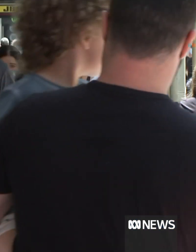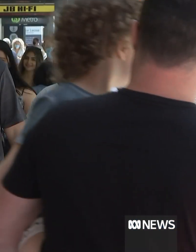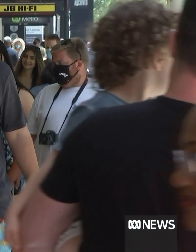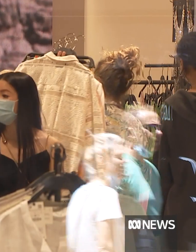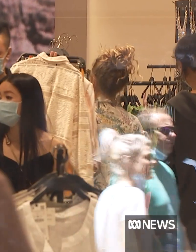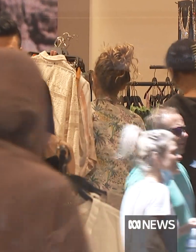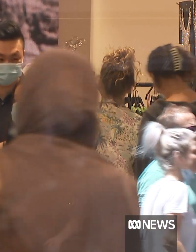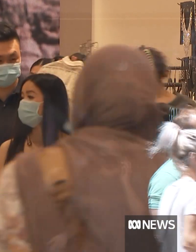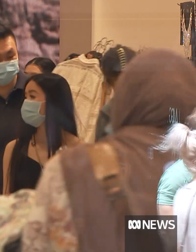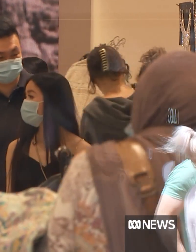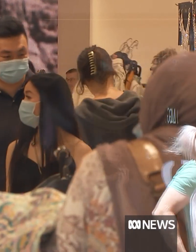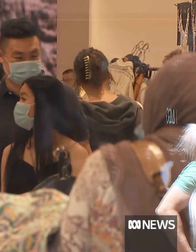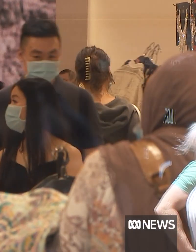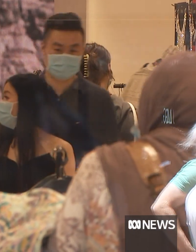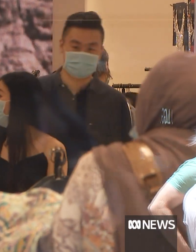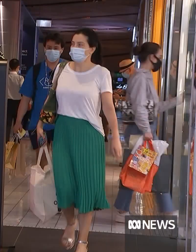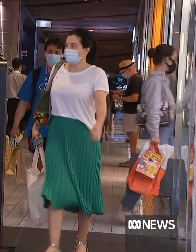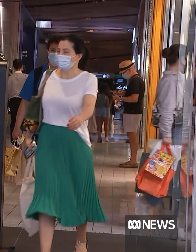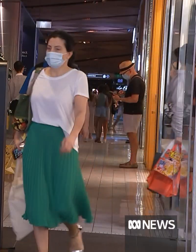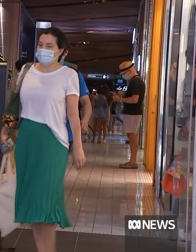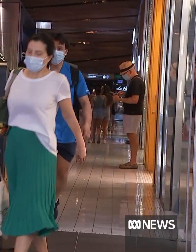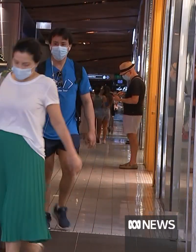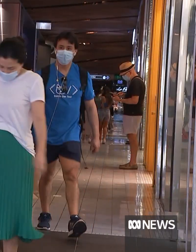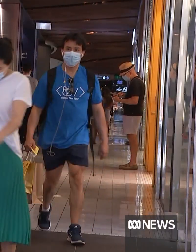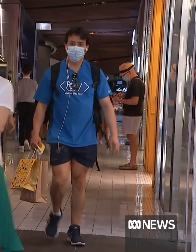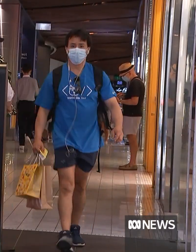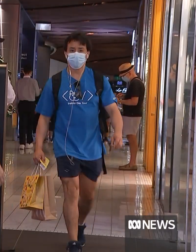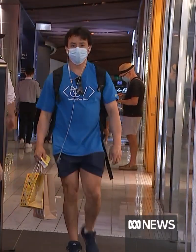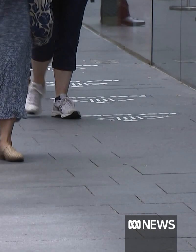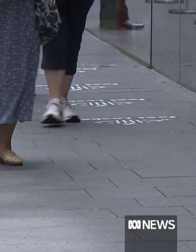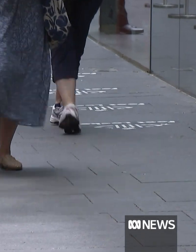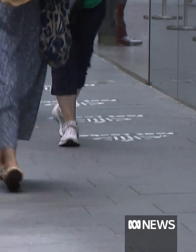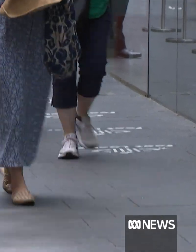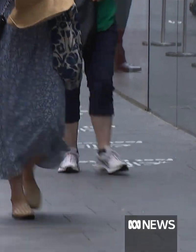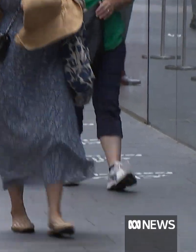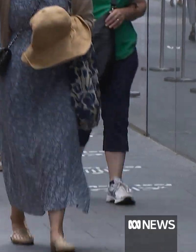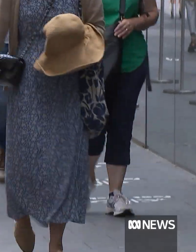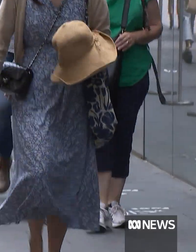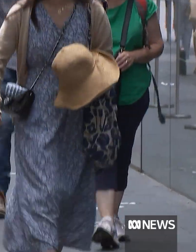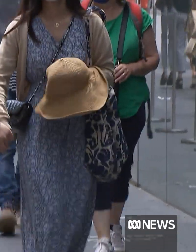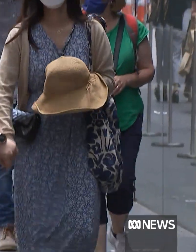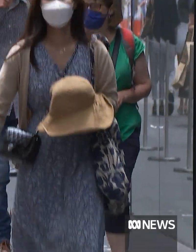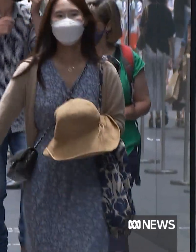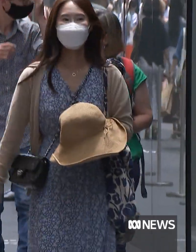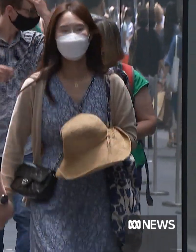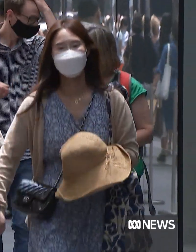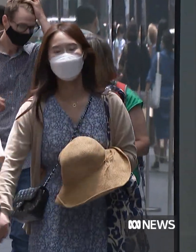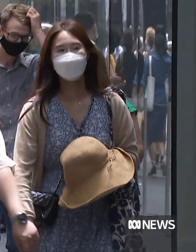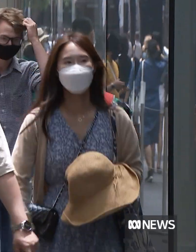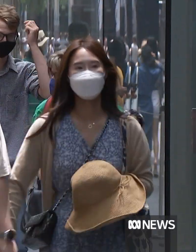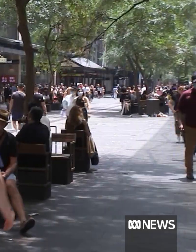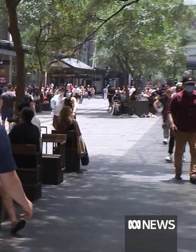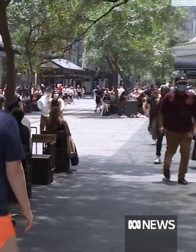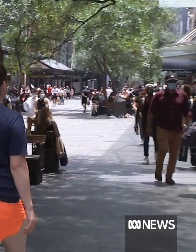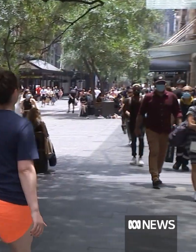Around 80% of the cases in New South Wales are of the Omicron variant, but the Chief Health Officer is encouraged by overseas data